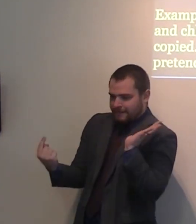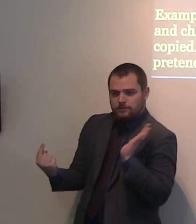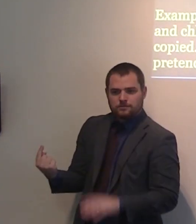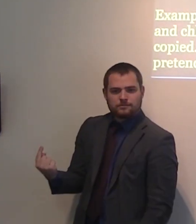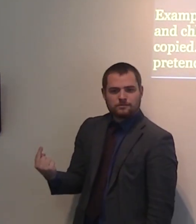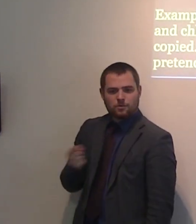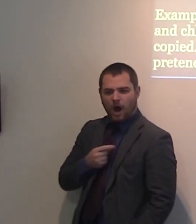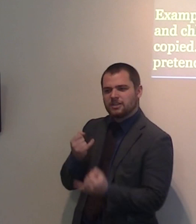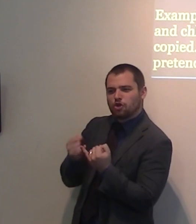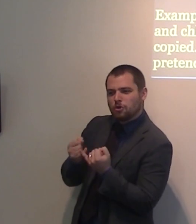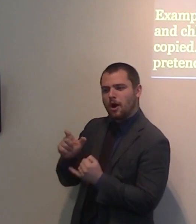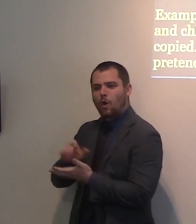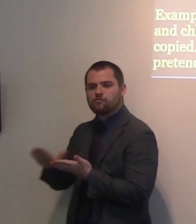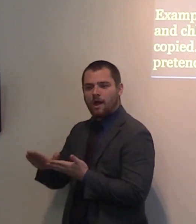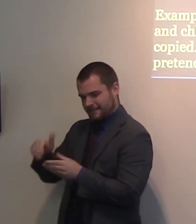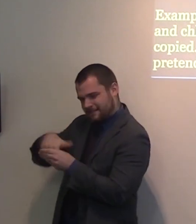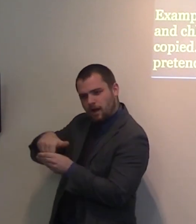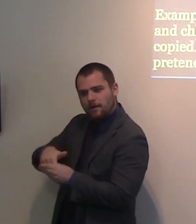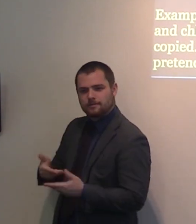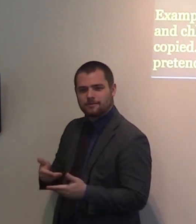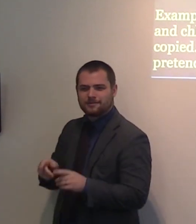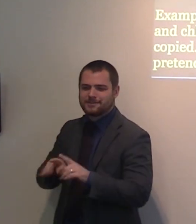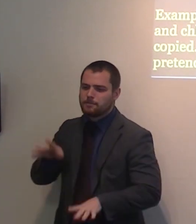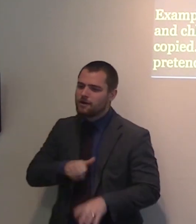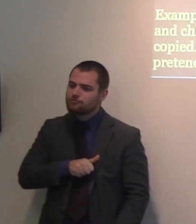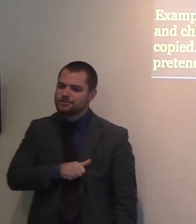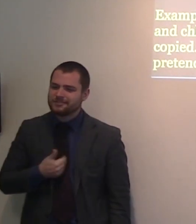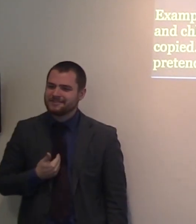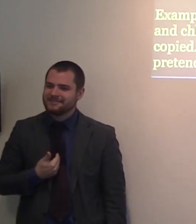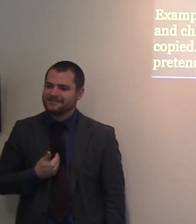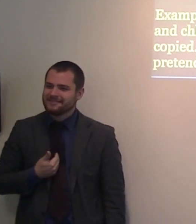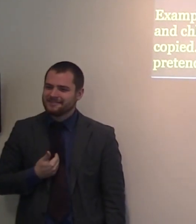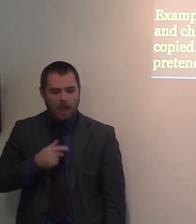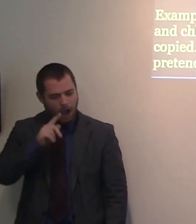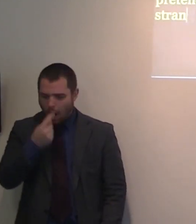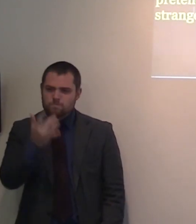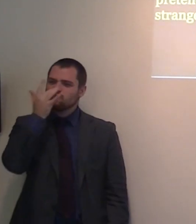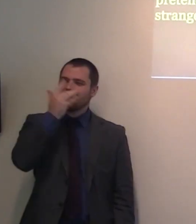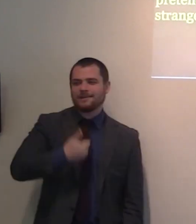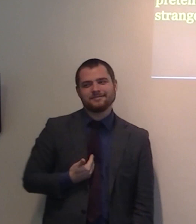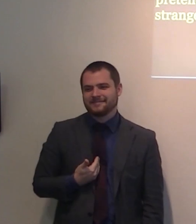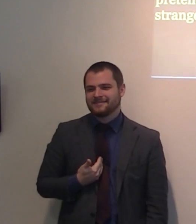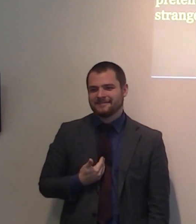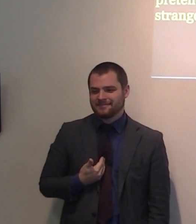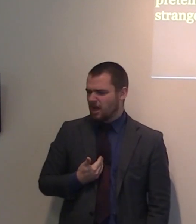But we are different in our thinking, in our words, in our works, in the way we do things. We do not